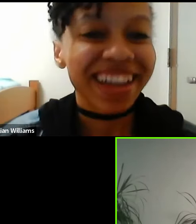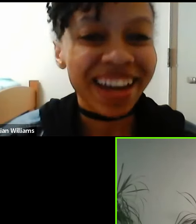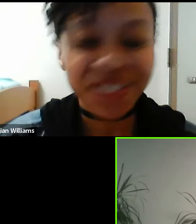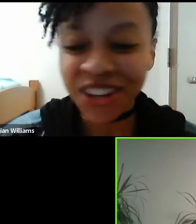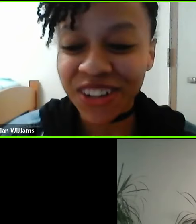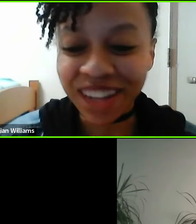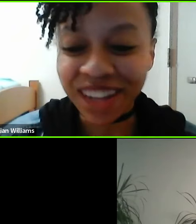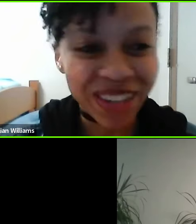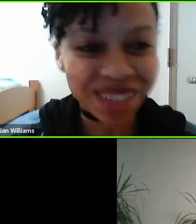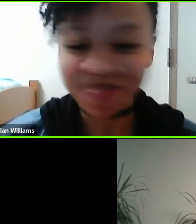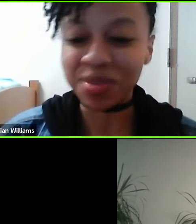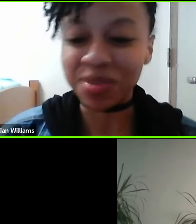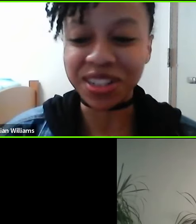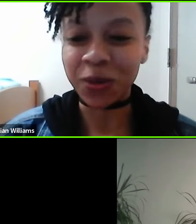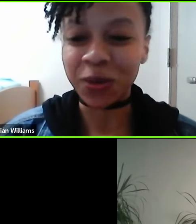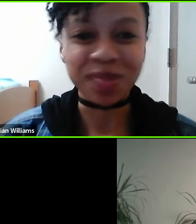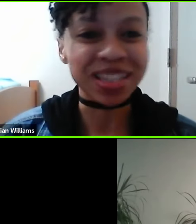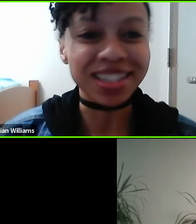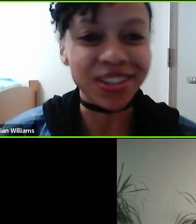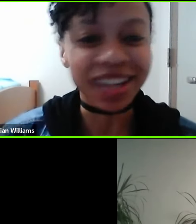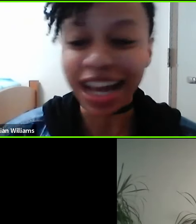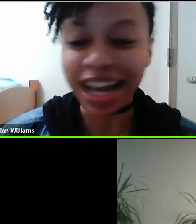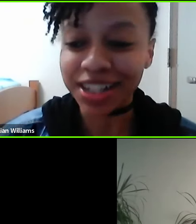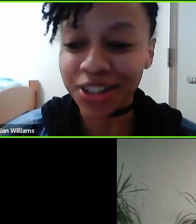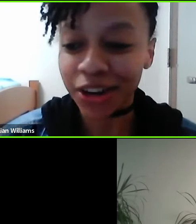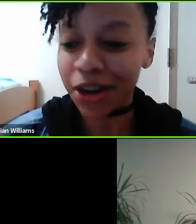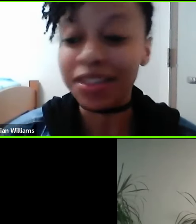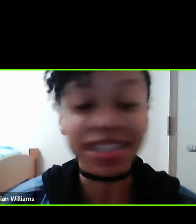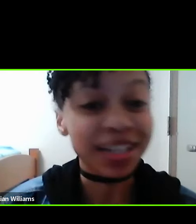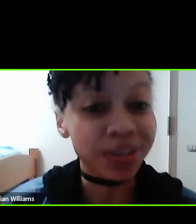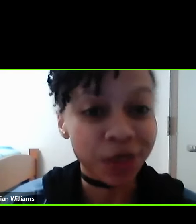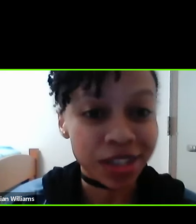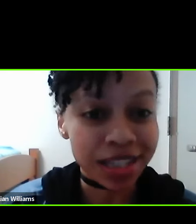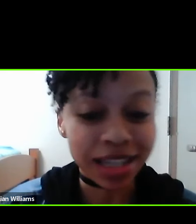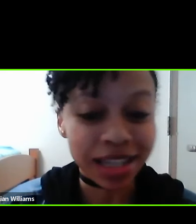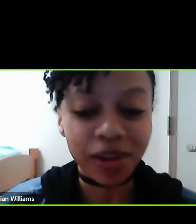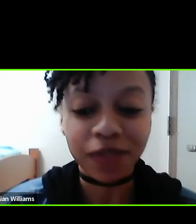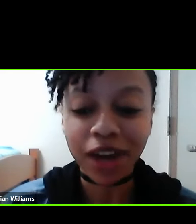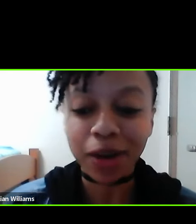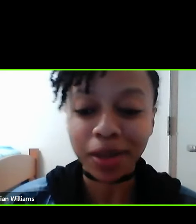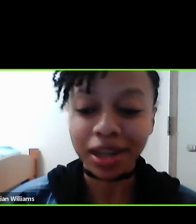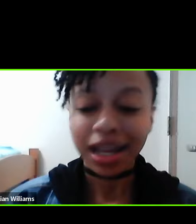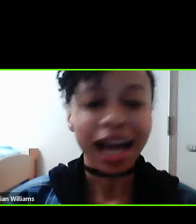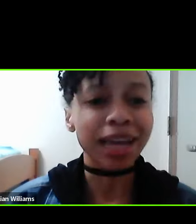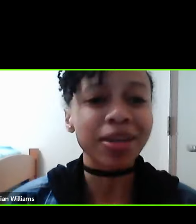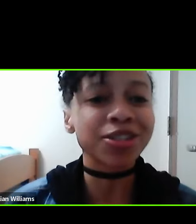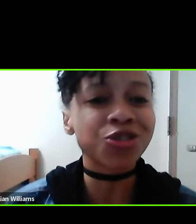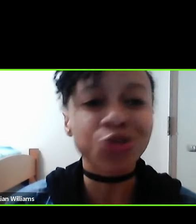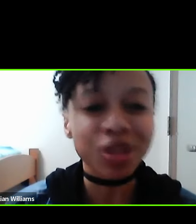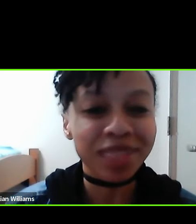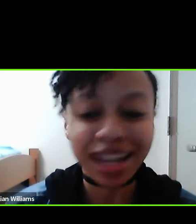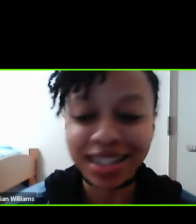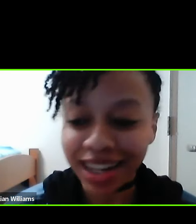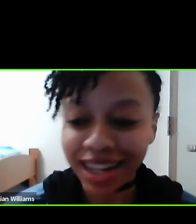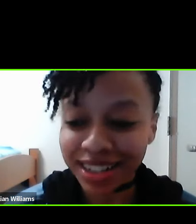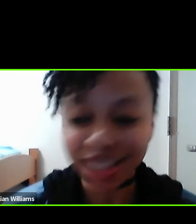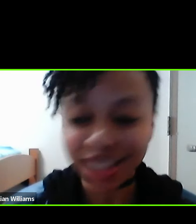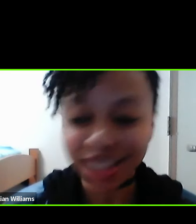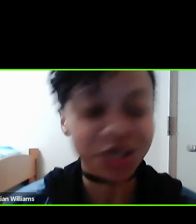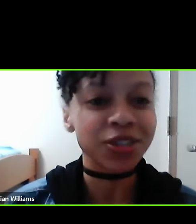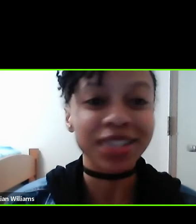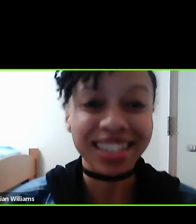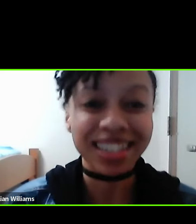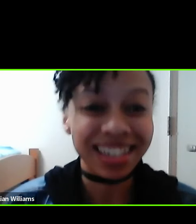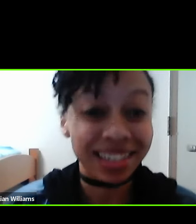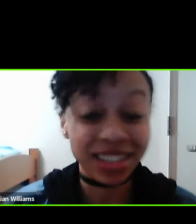Good afternoon, everyone. I'm Jillian Williams, a student intern at the Center for the Sustainable Environment, and I'm extremely excited to